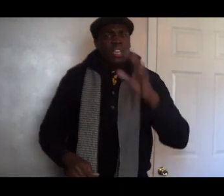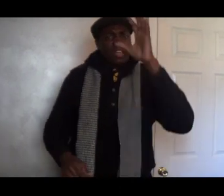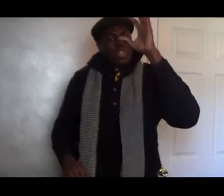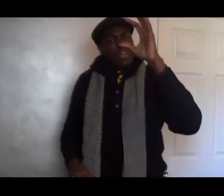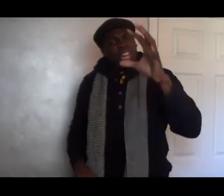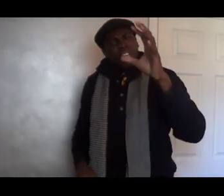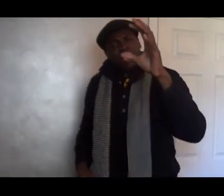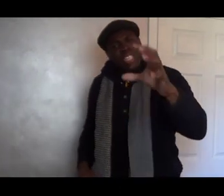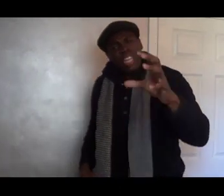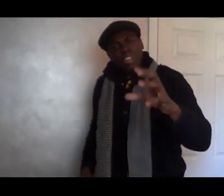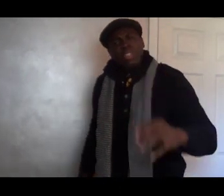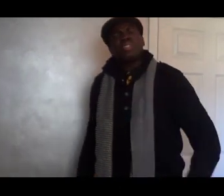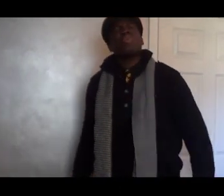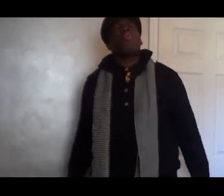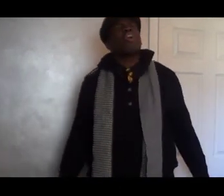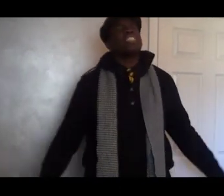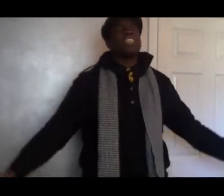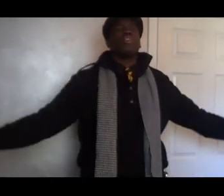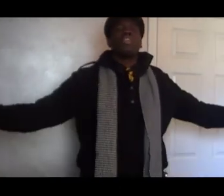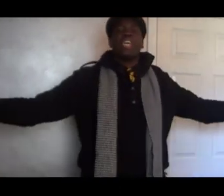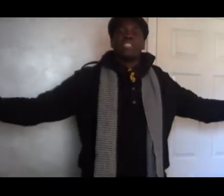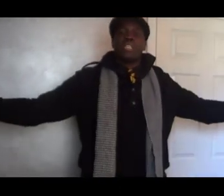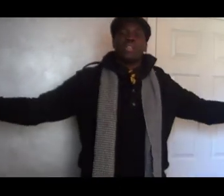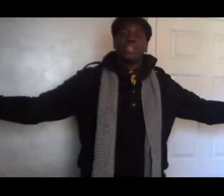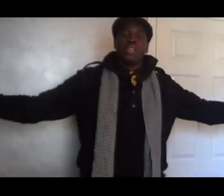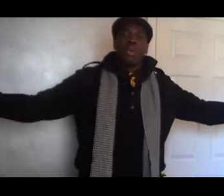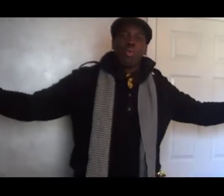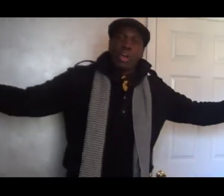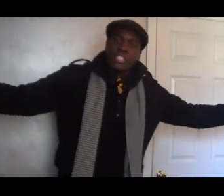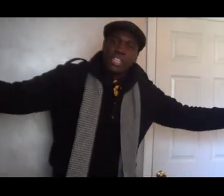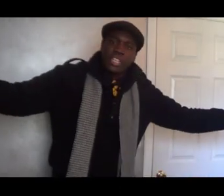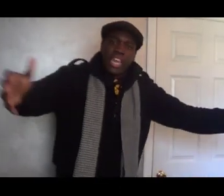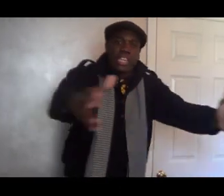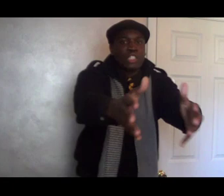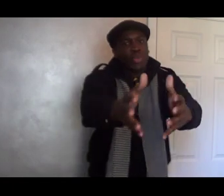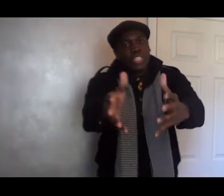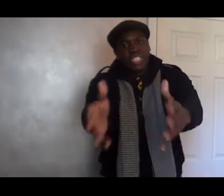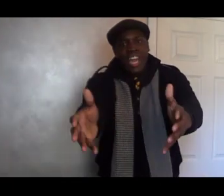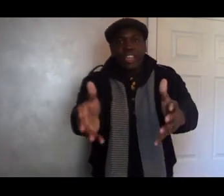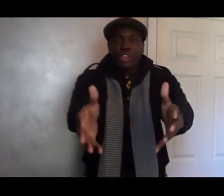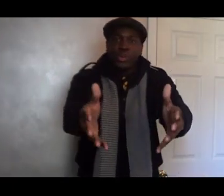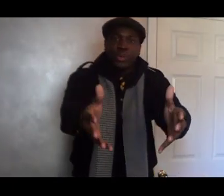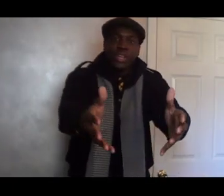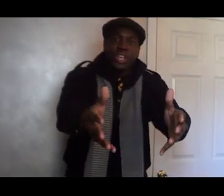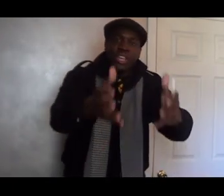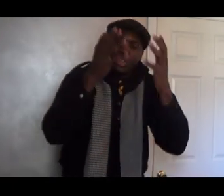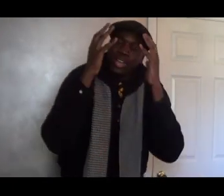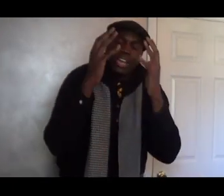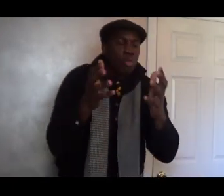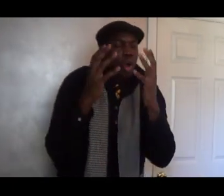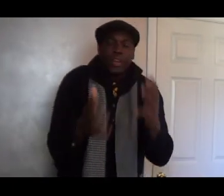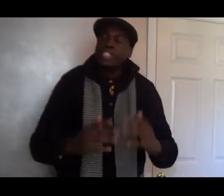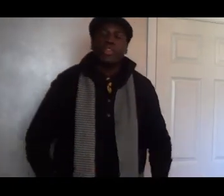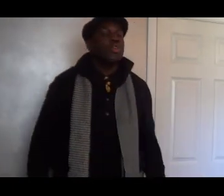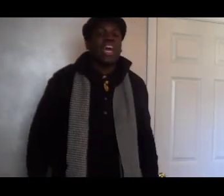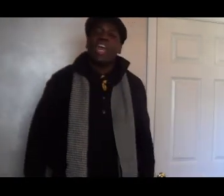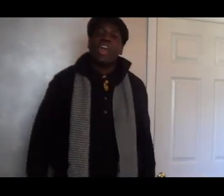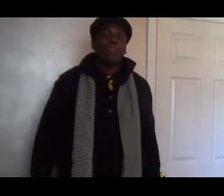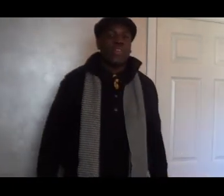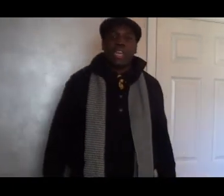You got to continue walking to your destiny. Walking to the thing that you were designed to do. You got to walk until you got to have faith.